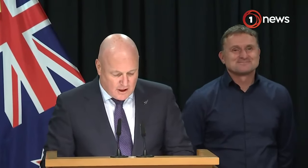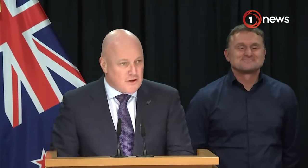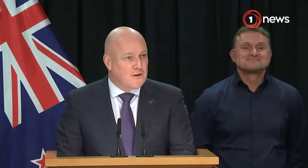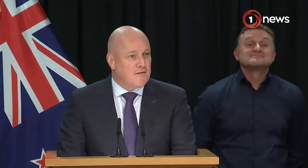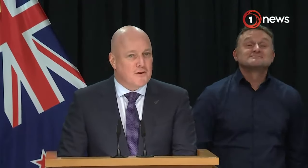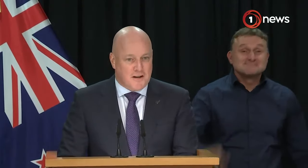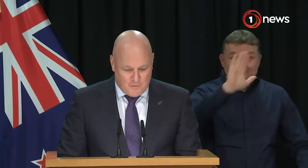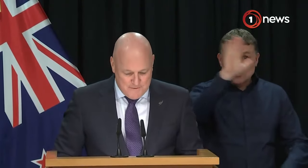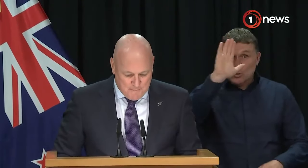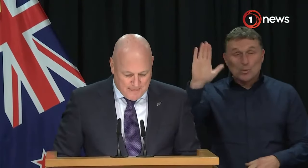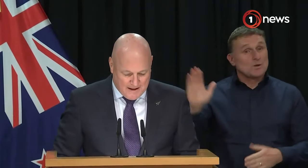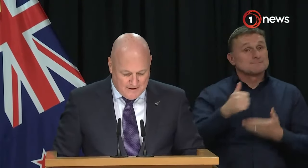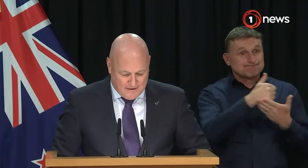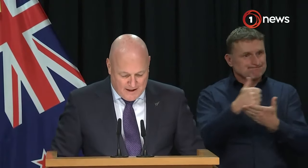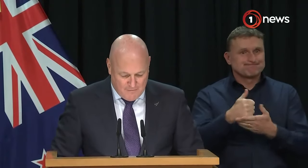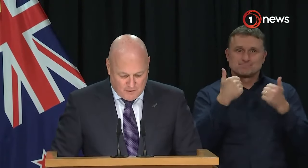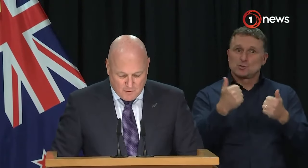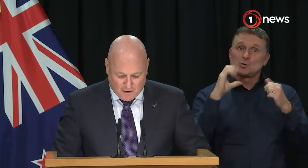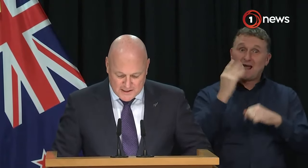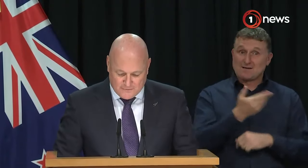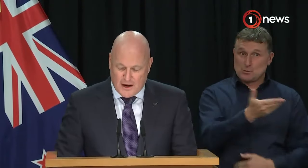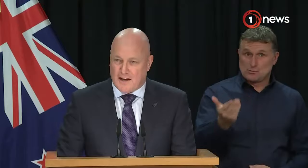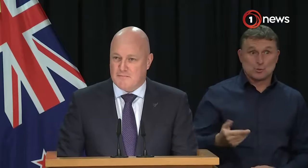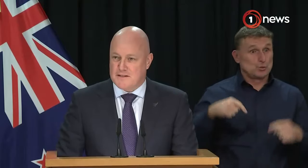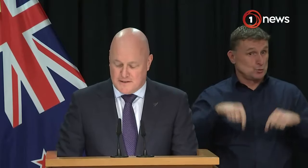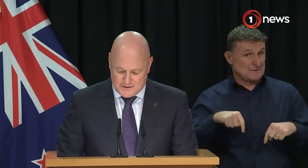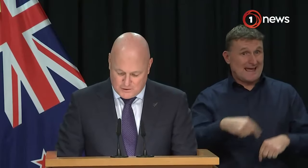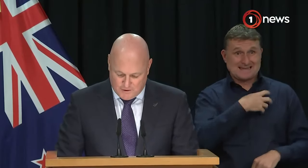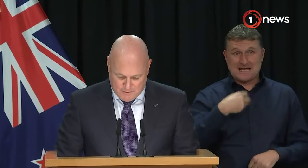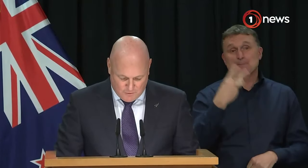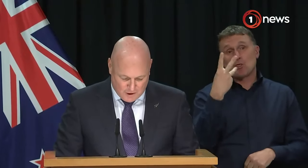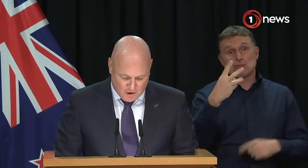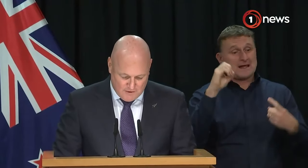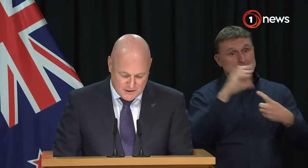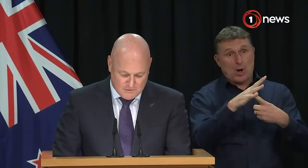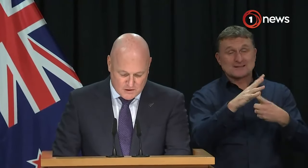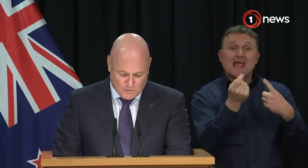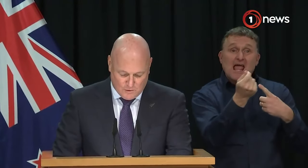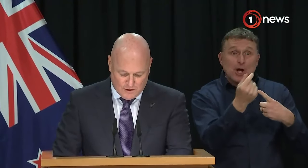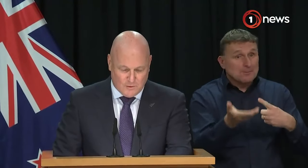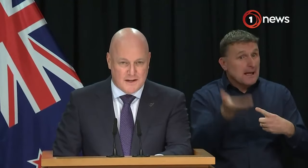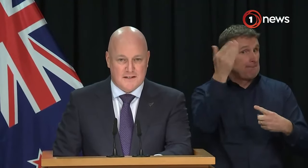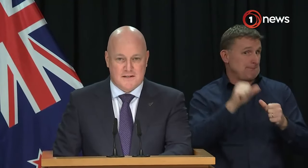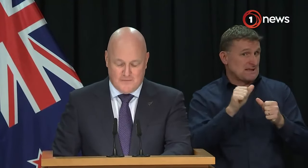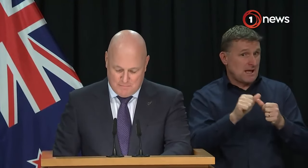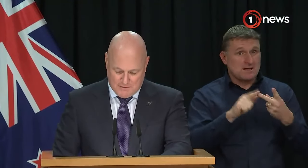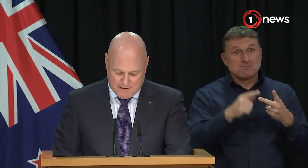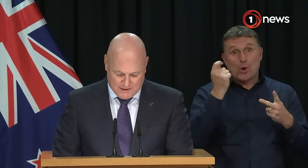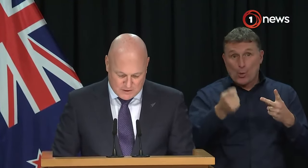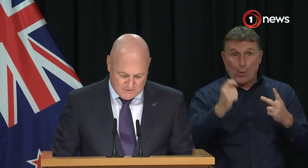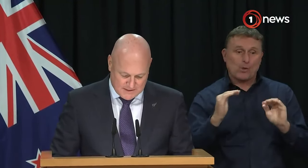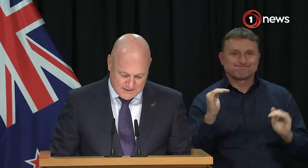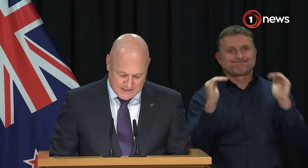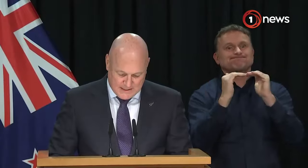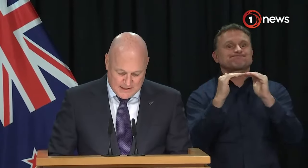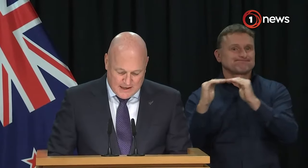Kia ora koutou, good afternoon everyone. I have three priorities for our government and it is to rebuild the economy, to restore law and order and to deliver better